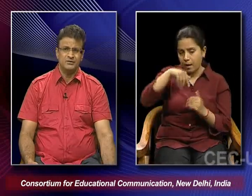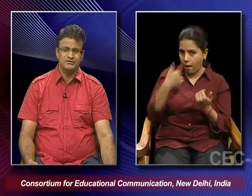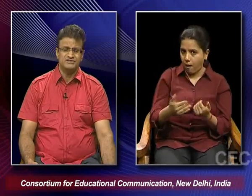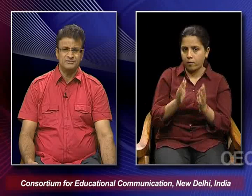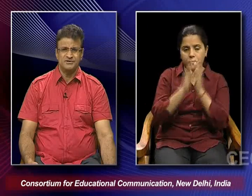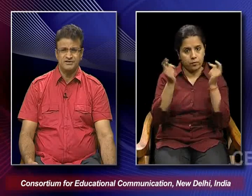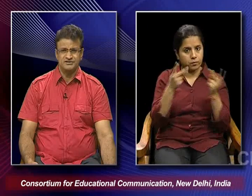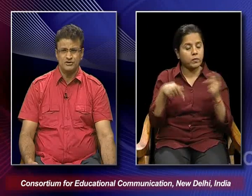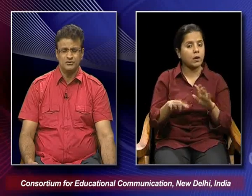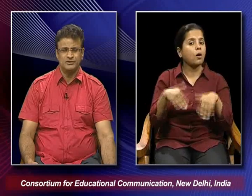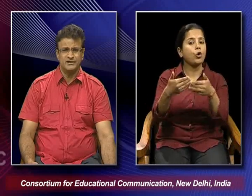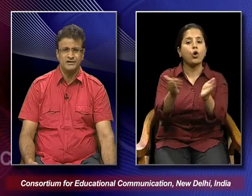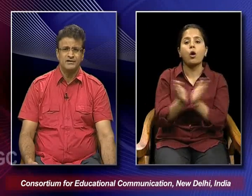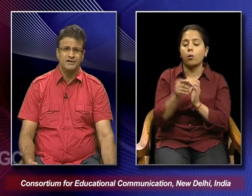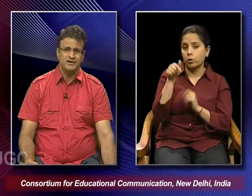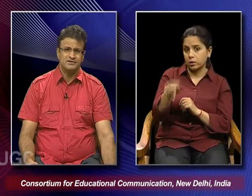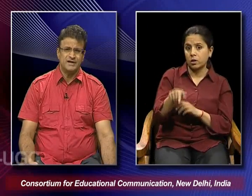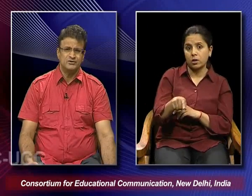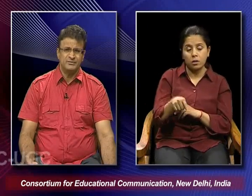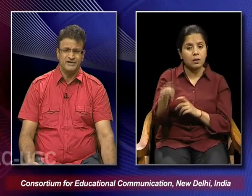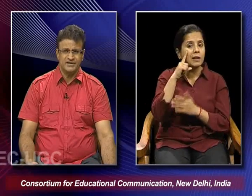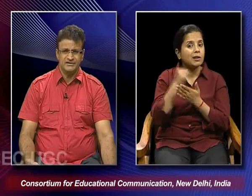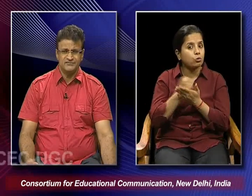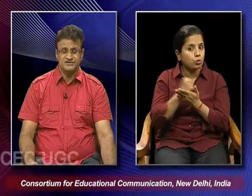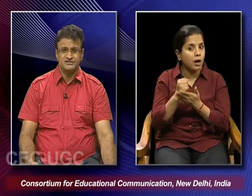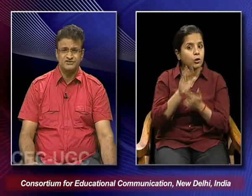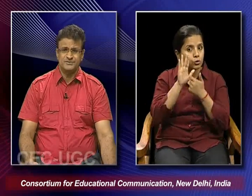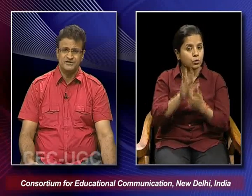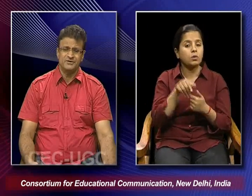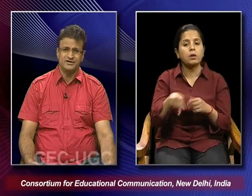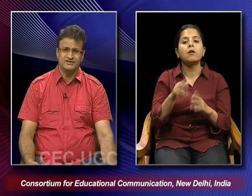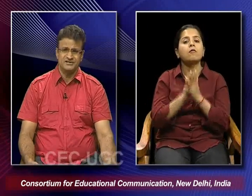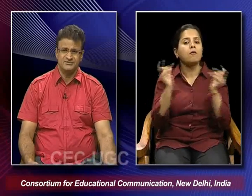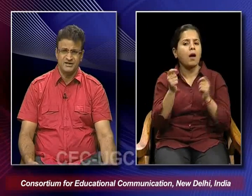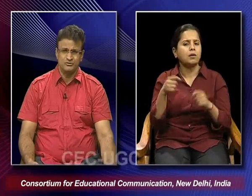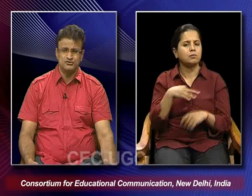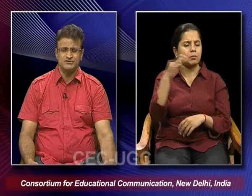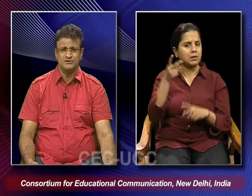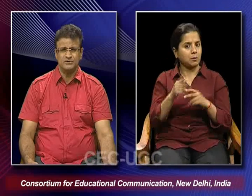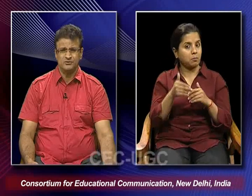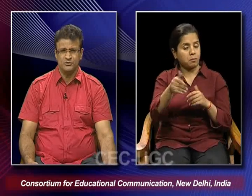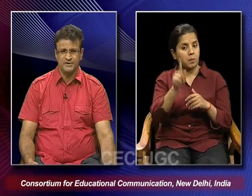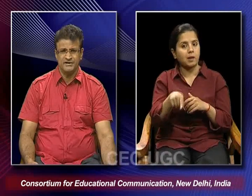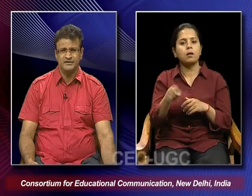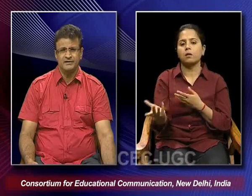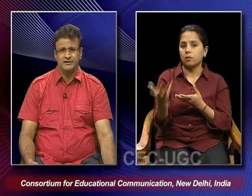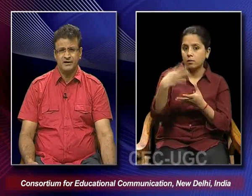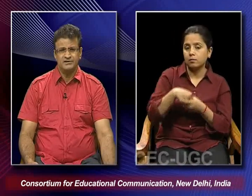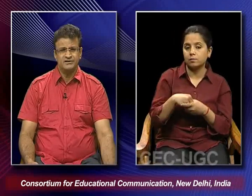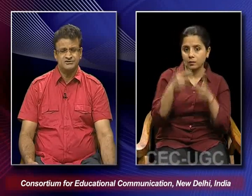how these communities not only try to maintain the festive spirit but at the same time also try to incorporate